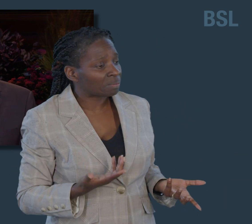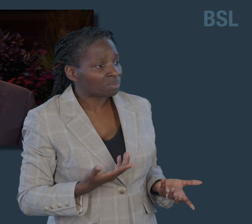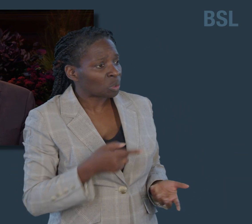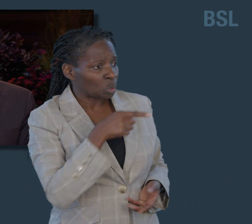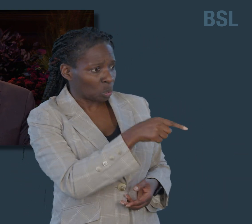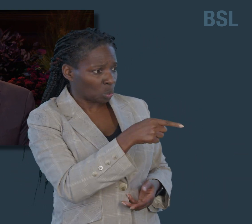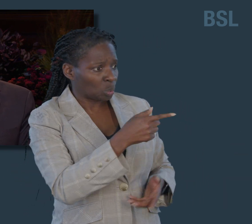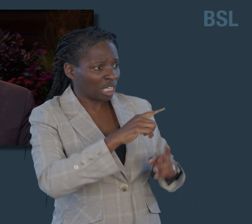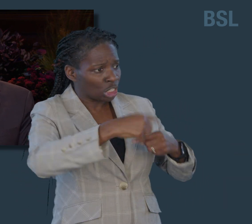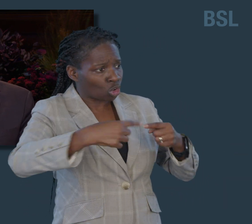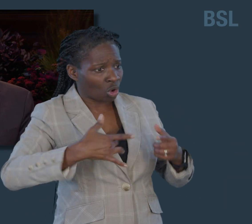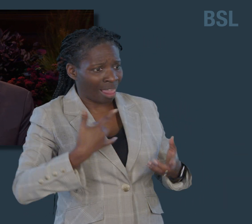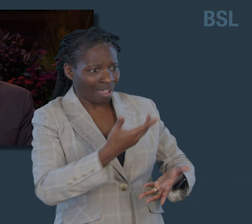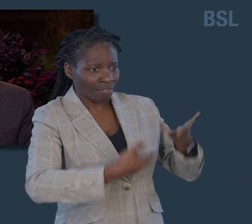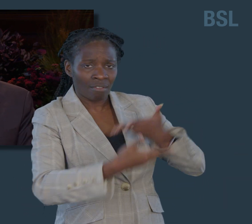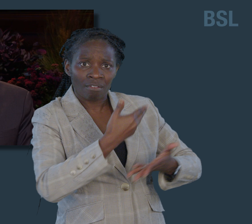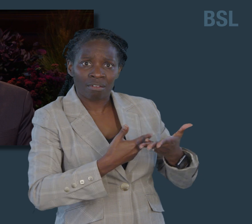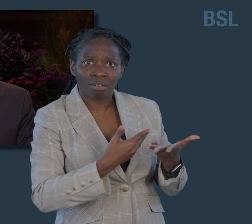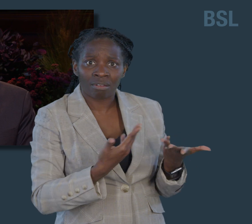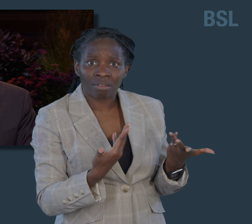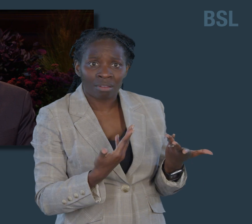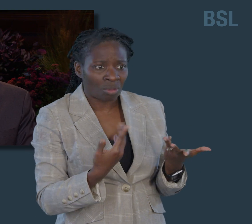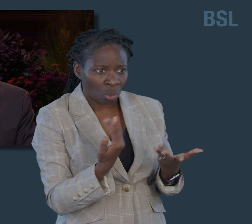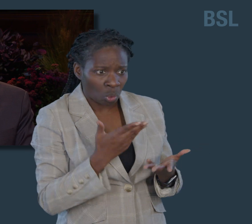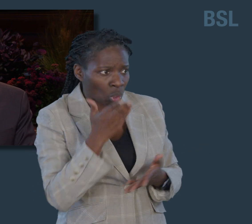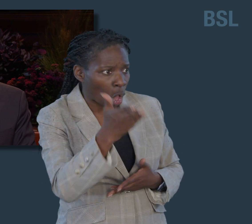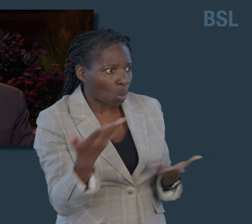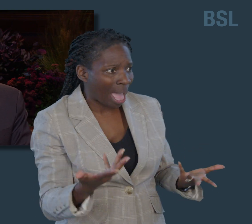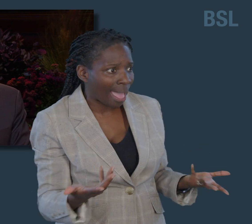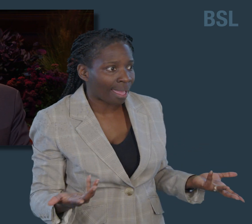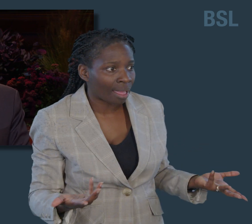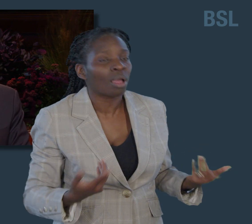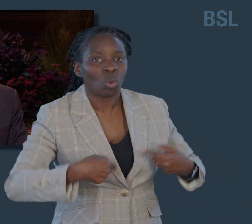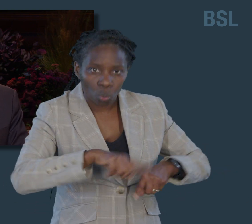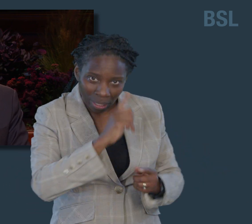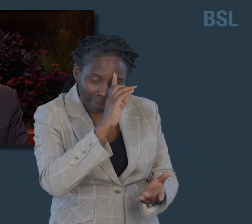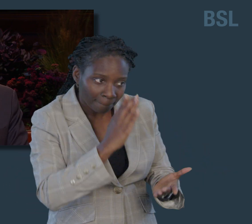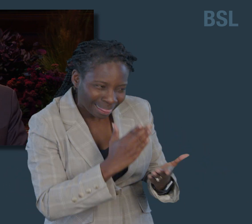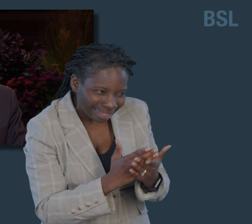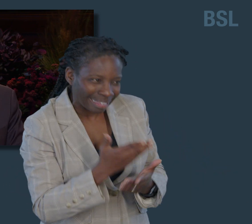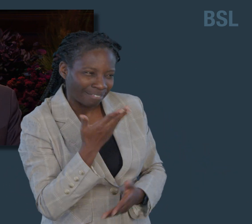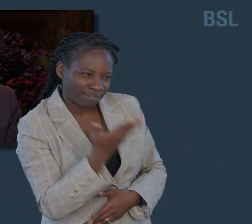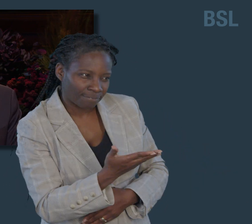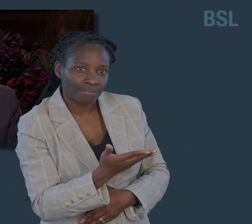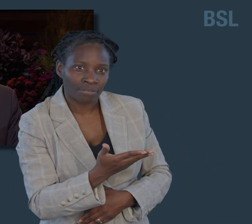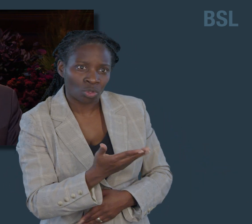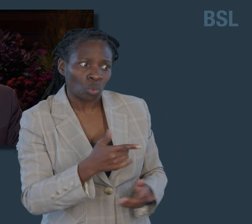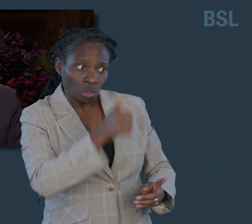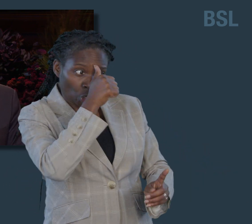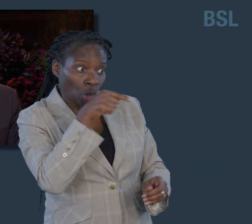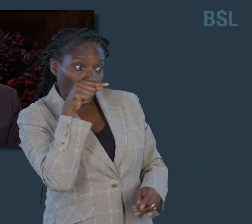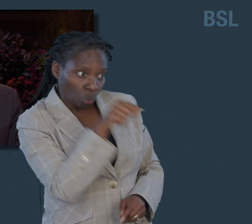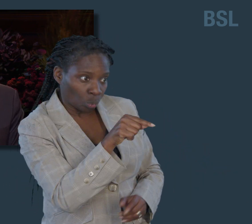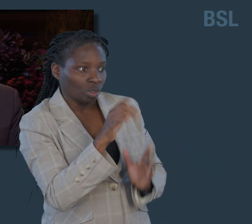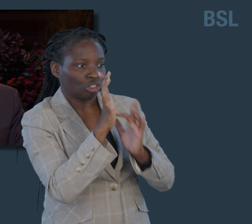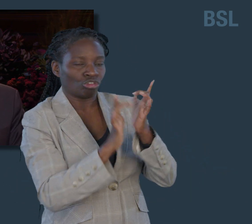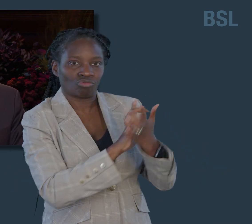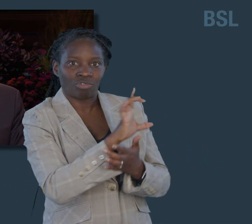life, and we believe and are sure that Thou art that Christ, the Son of the living